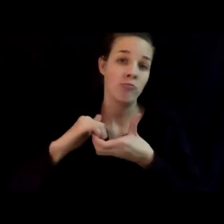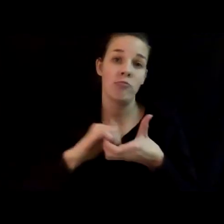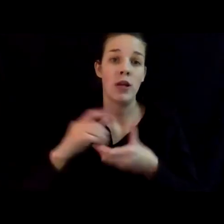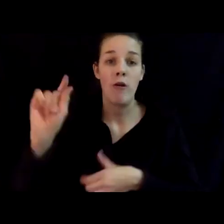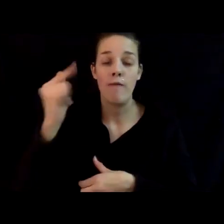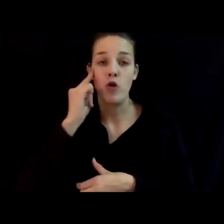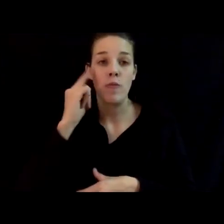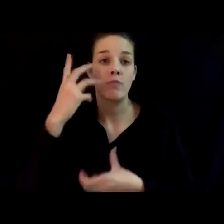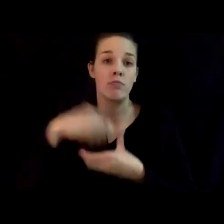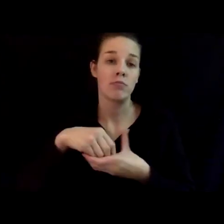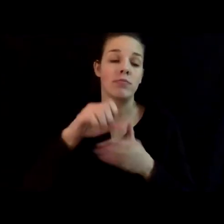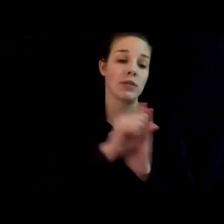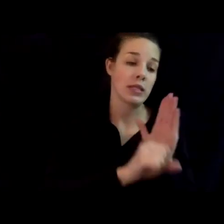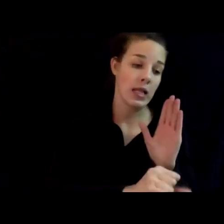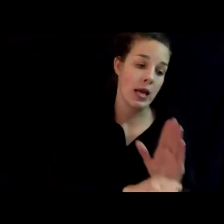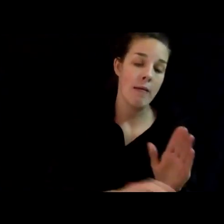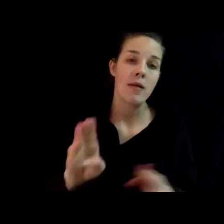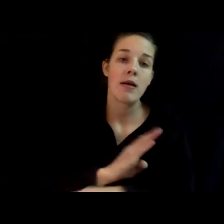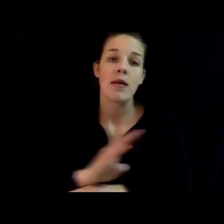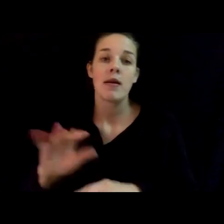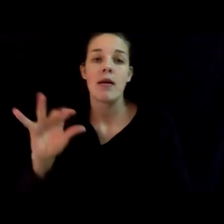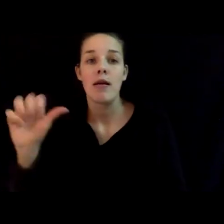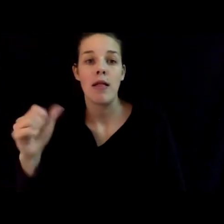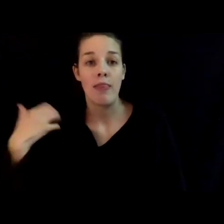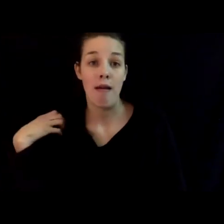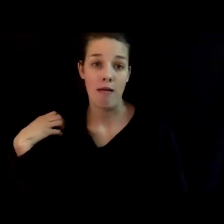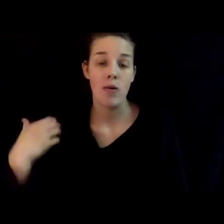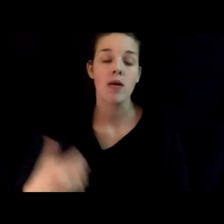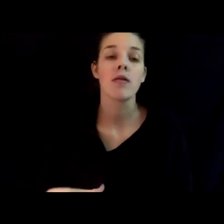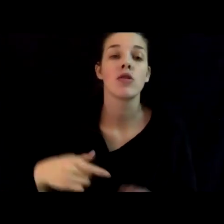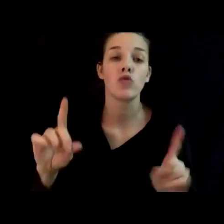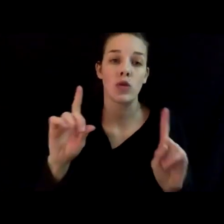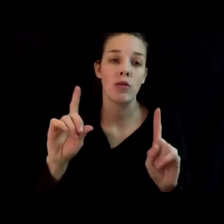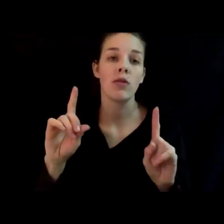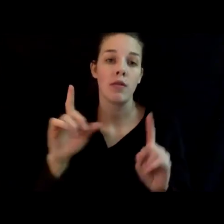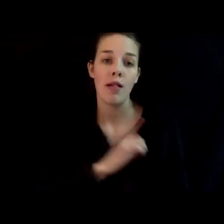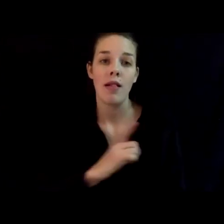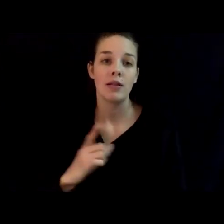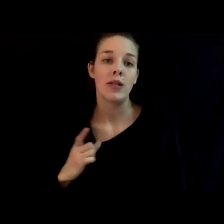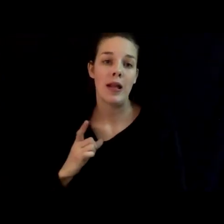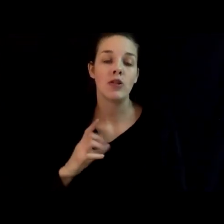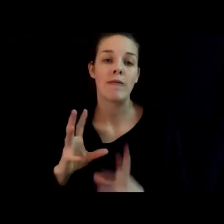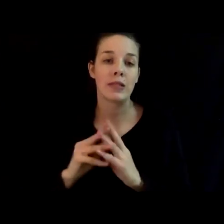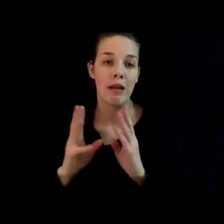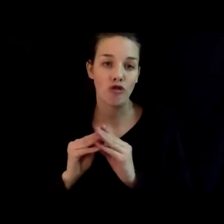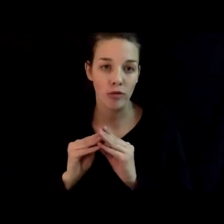engaged in state business at the Iowa Capitol during the legislative session. We